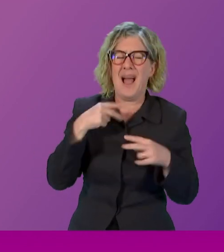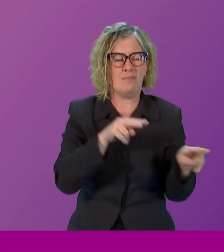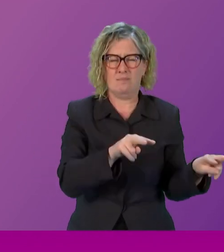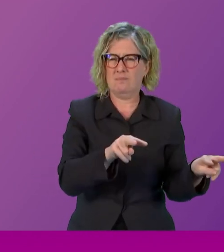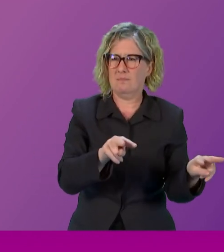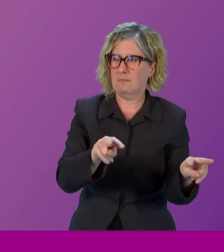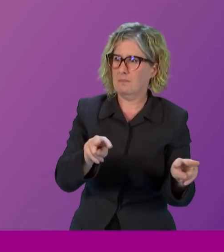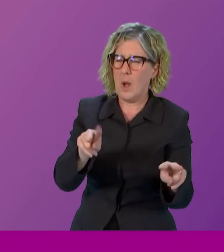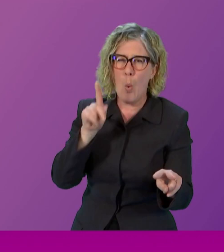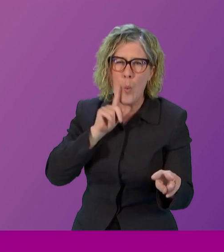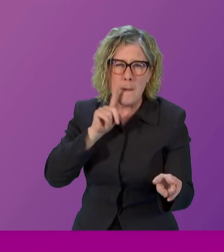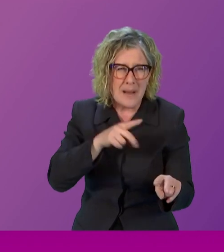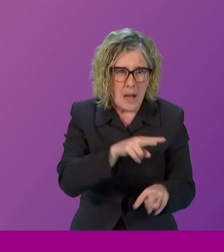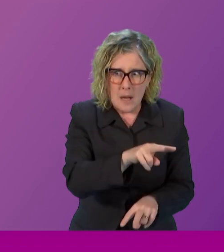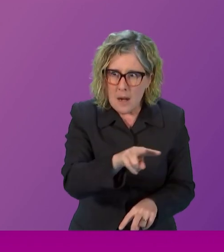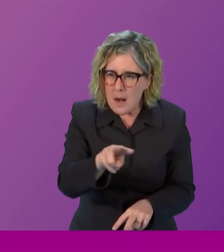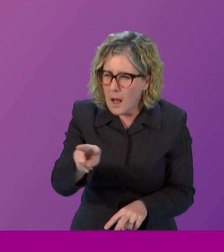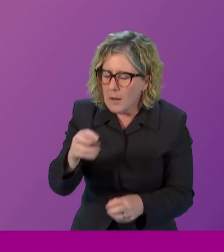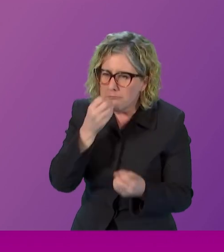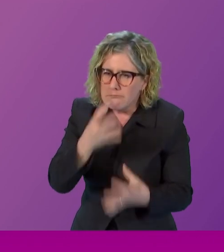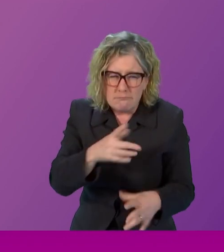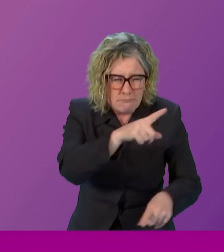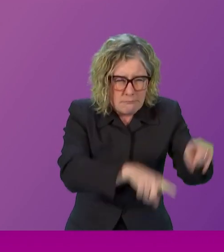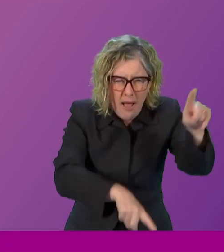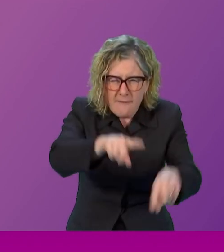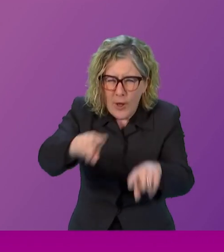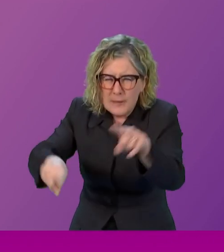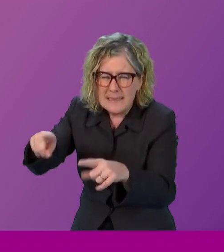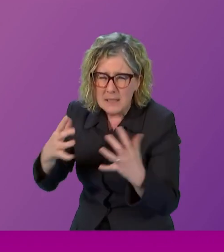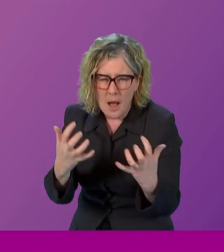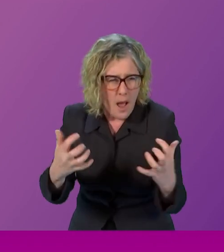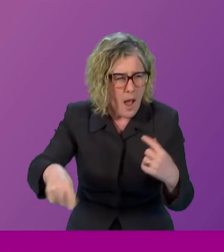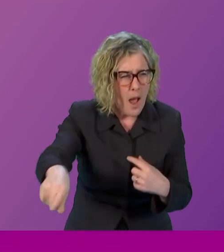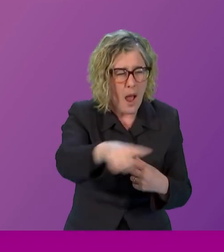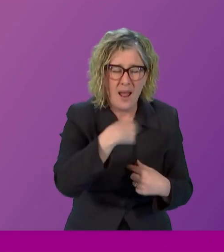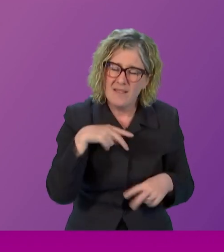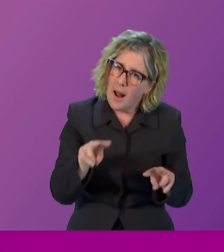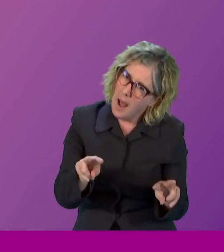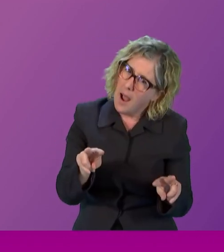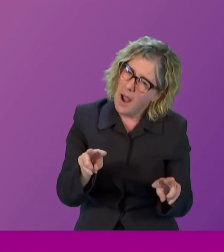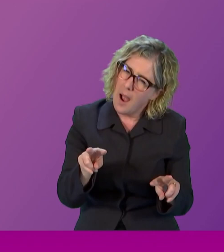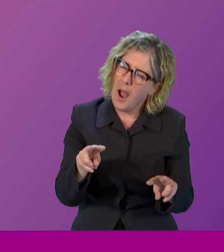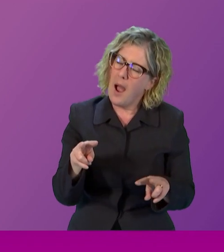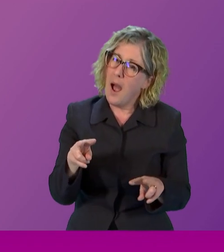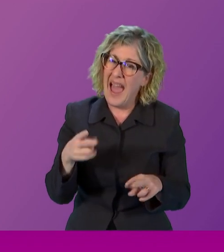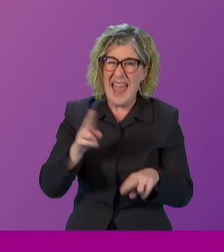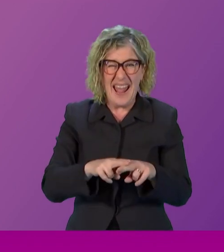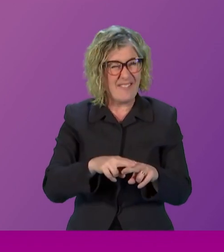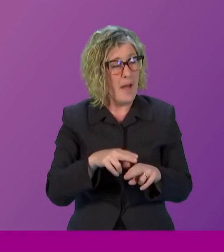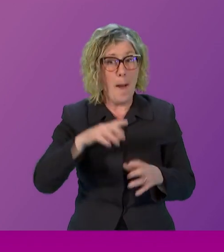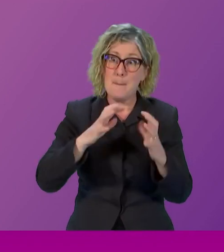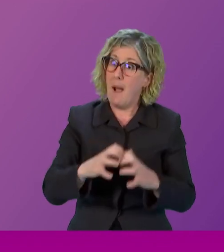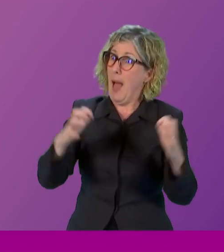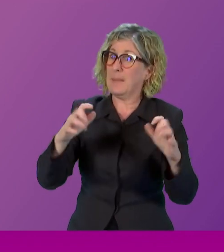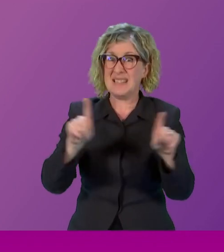think to myself, how much better would the world be if parliaments everywhere looked more like